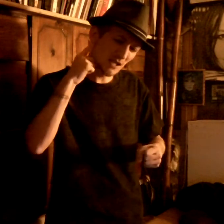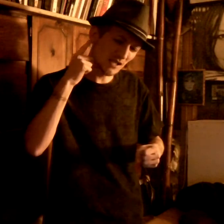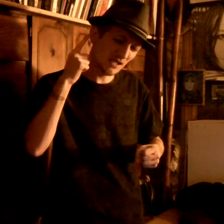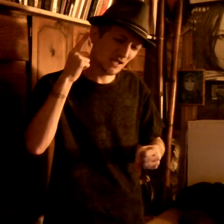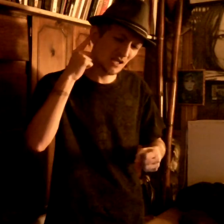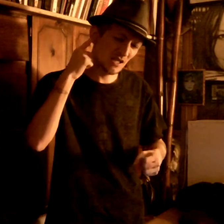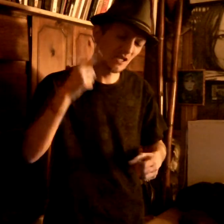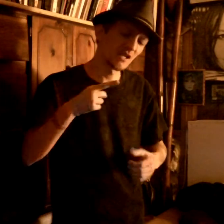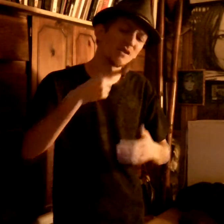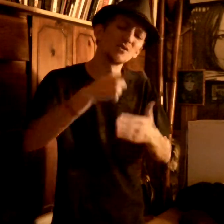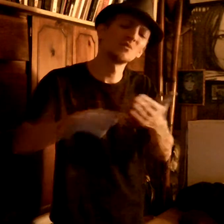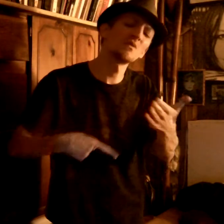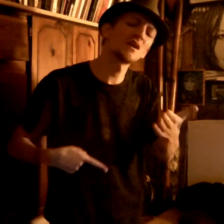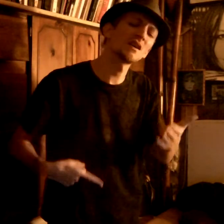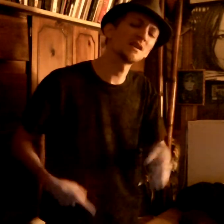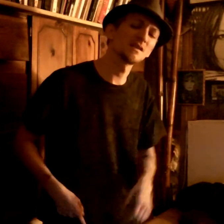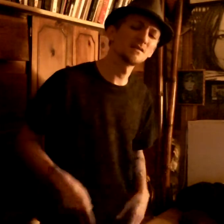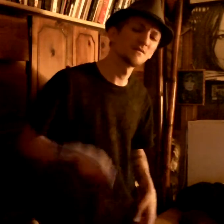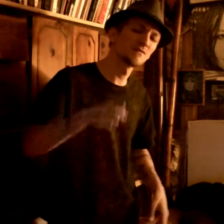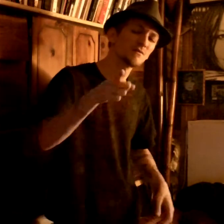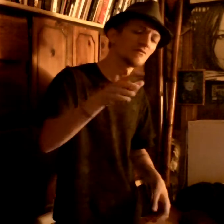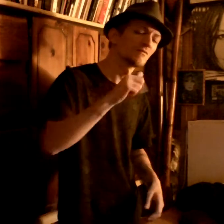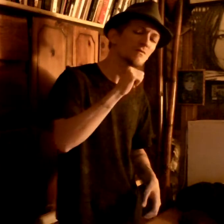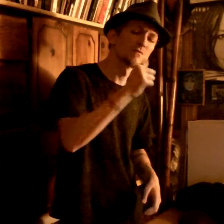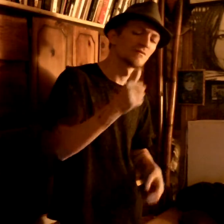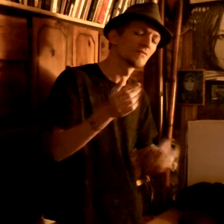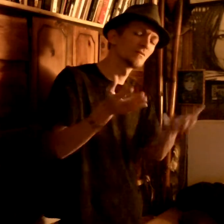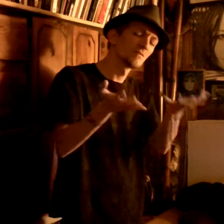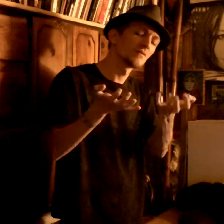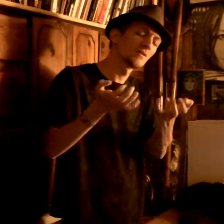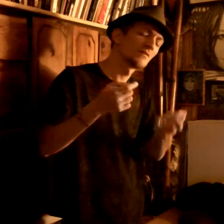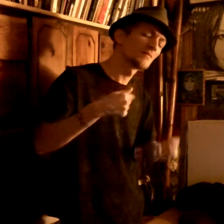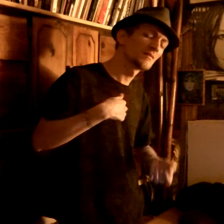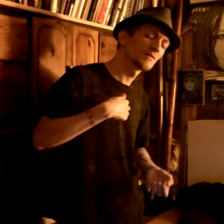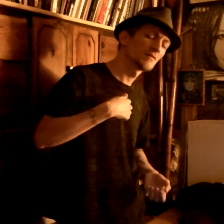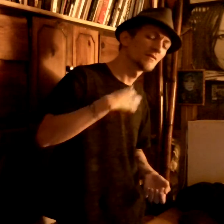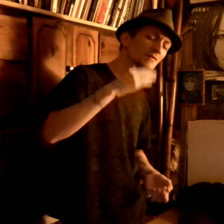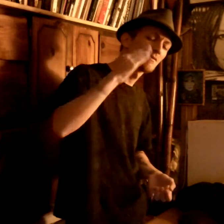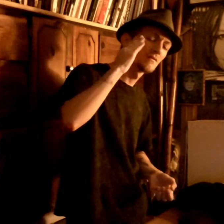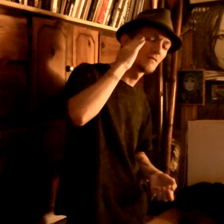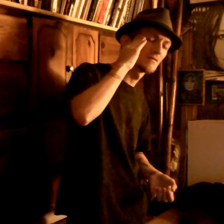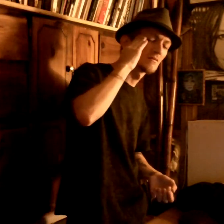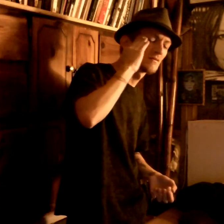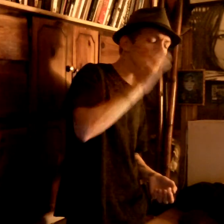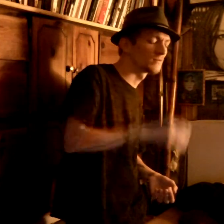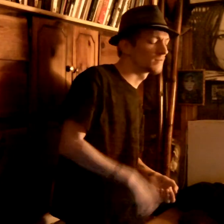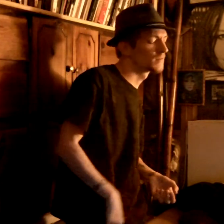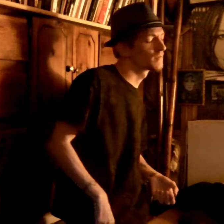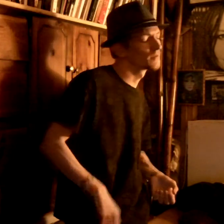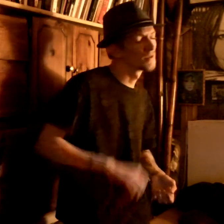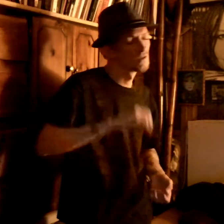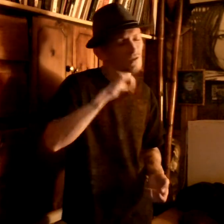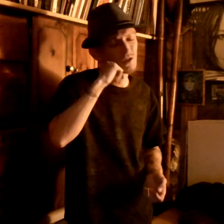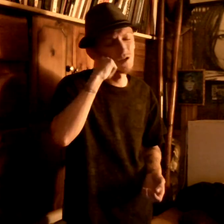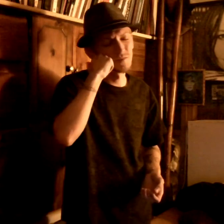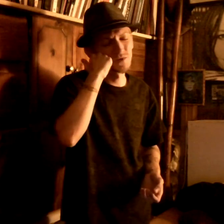listening to what You don't want me to know Shame,